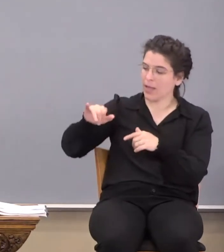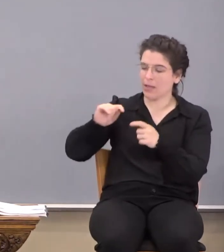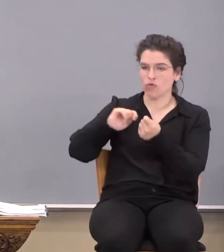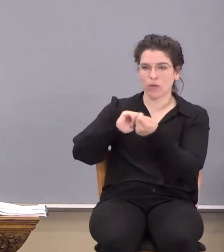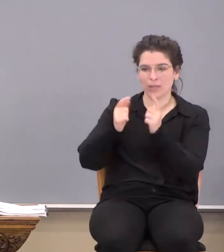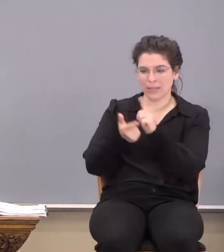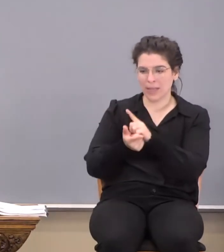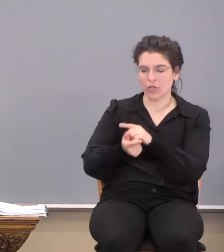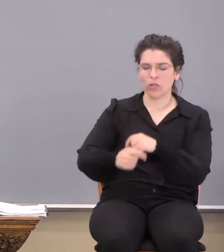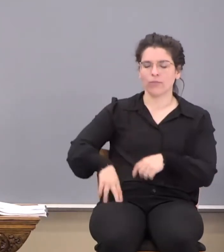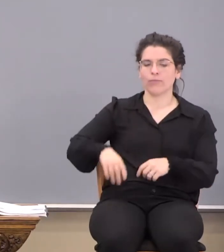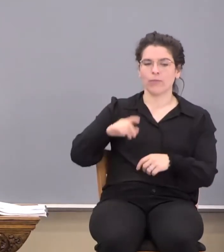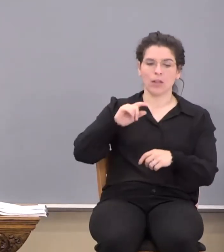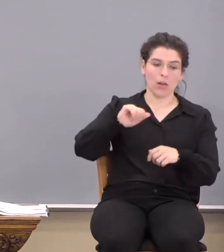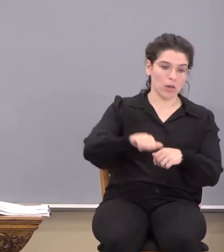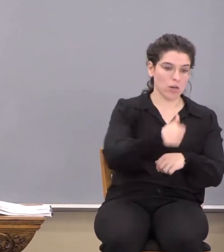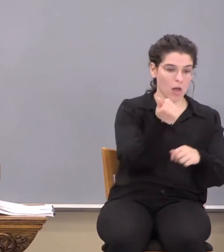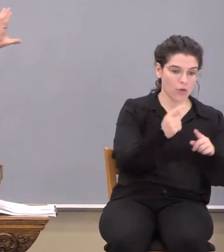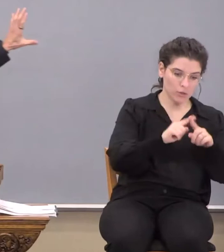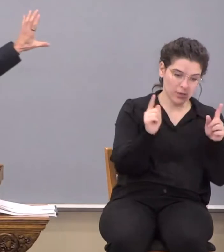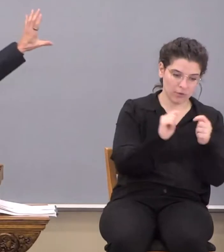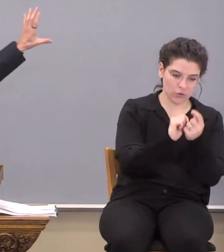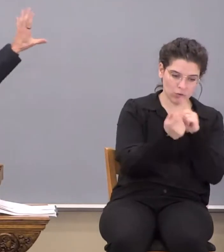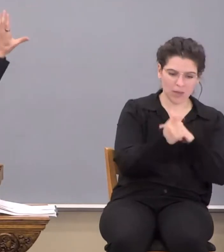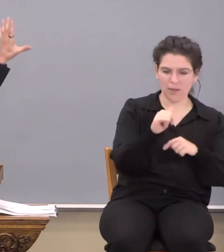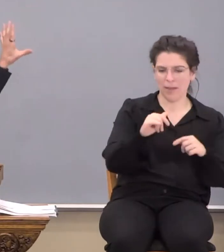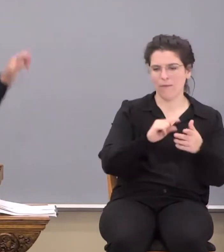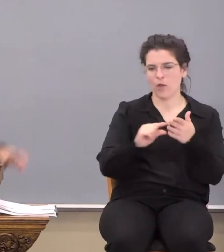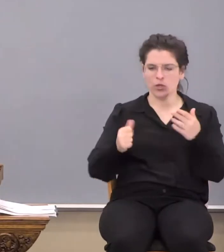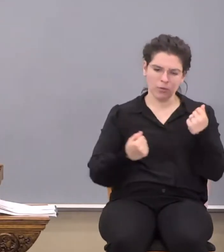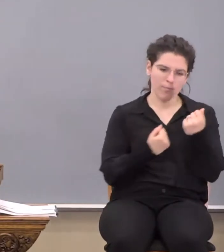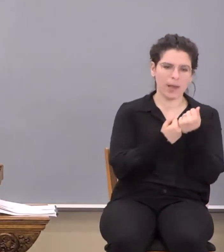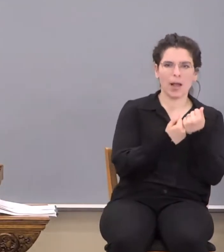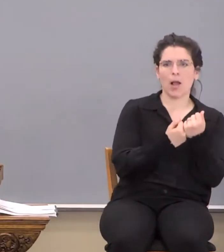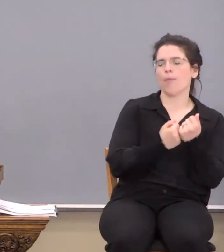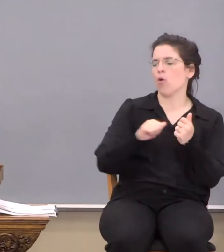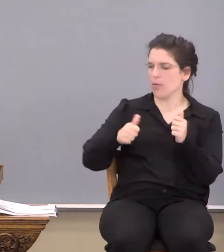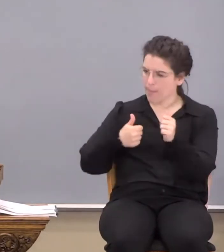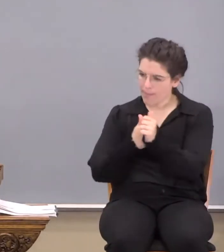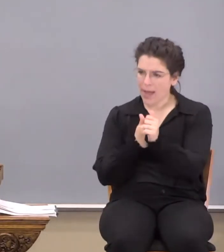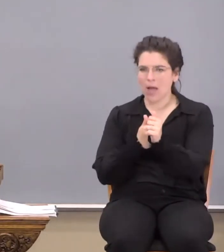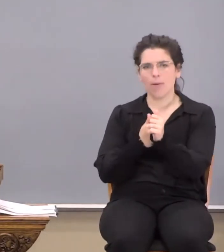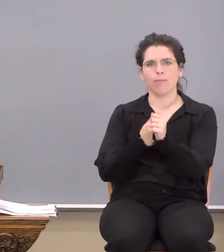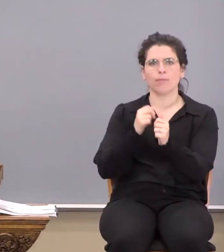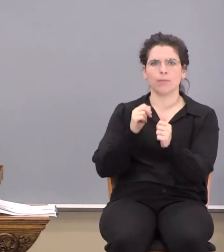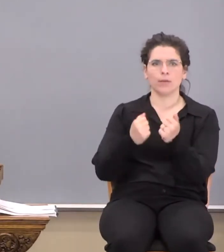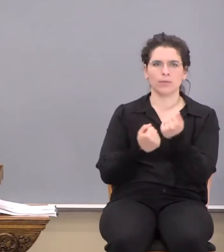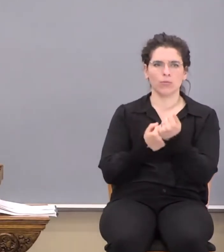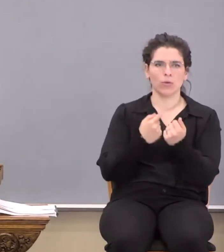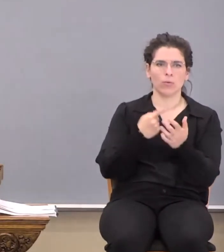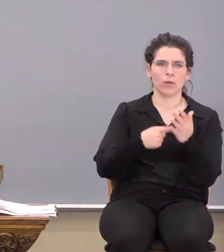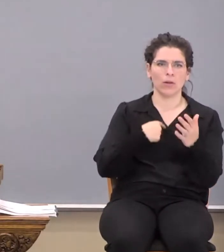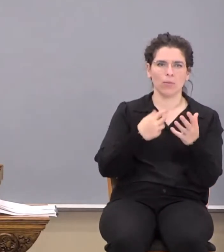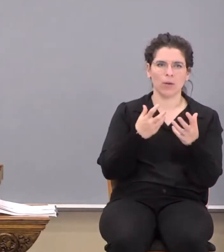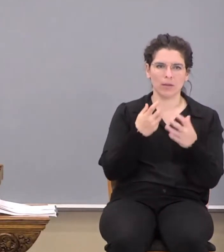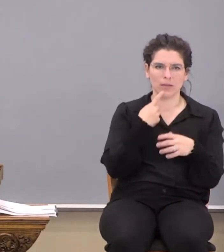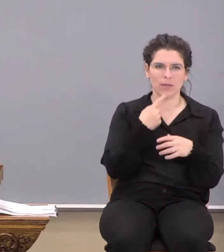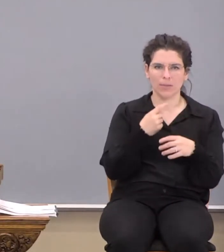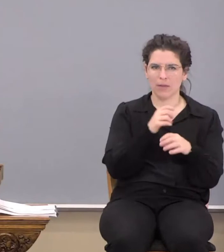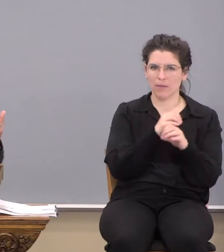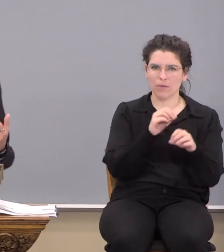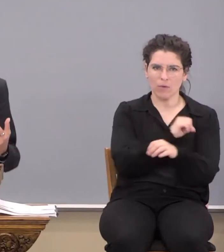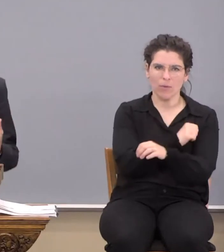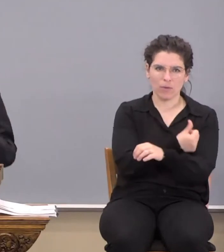and that verse from that translation and oh, we found this one that'll back up what I want to say. Oh, this will back up what I want to say since they got no authority.